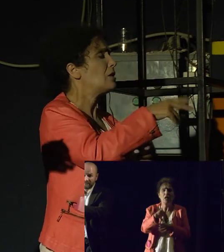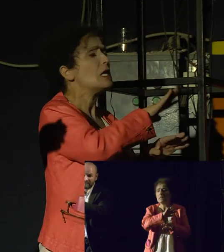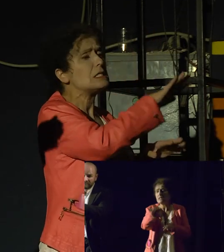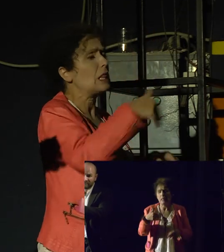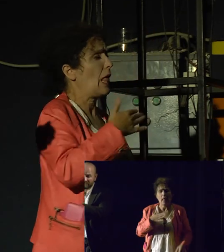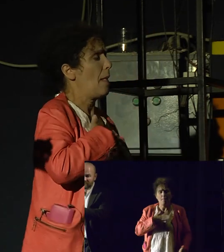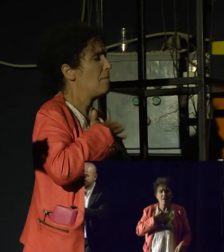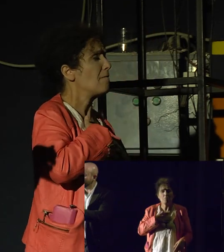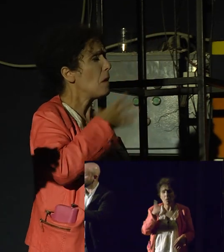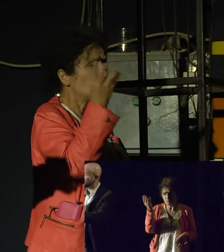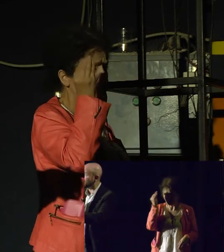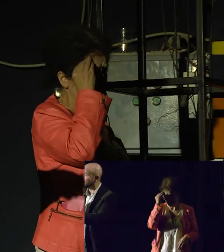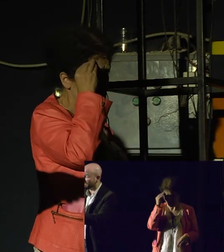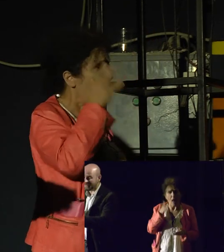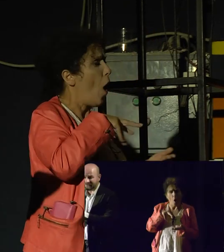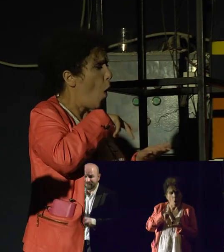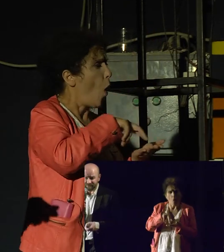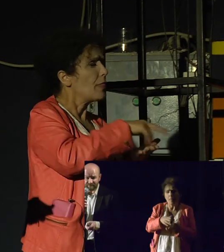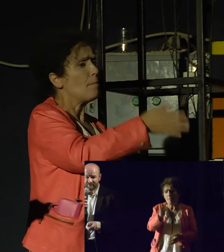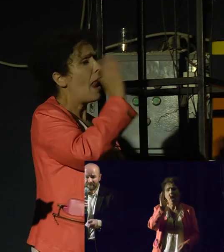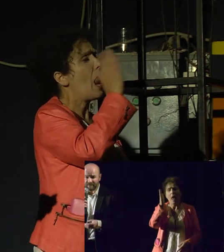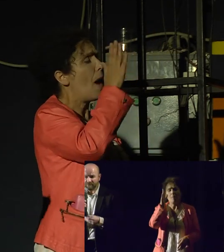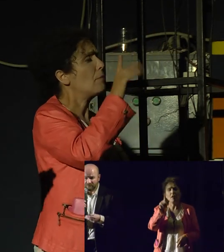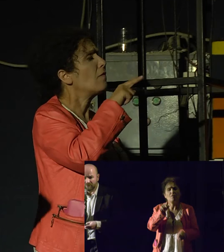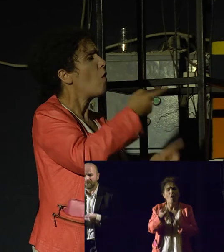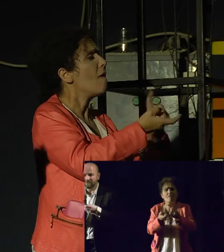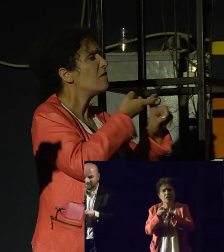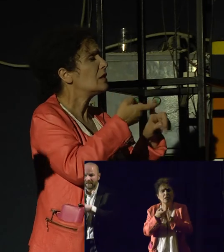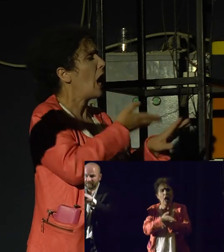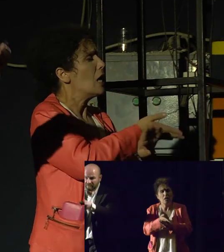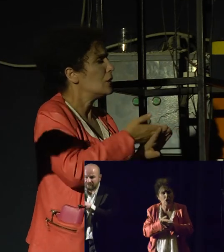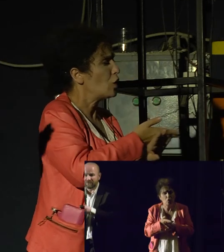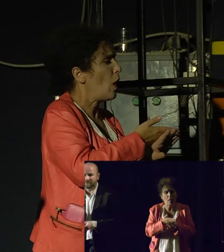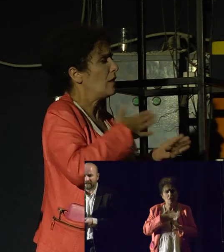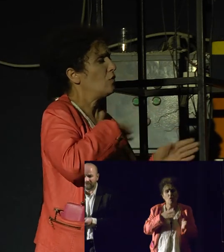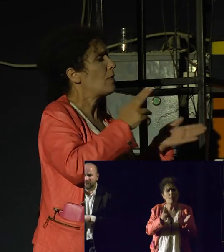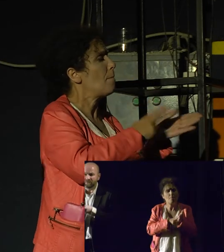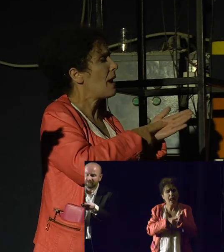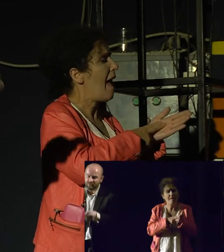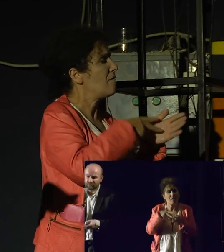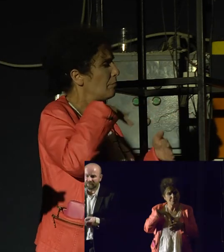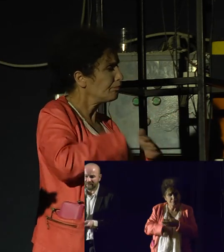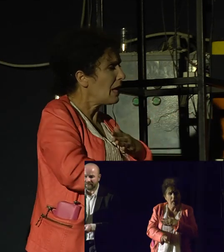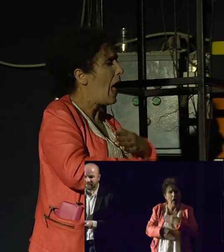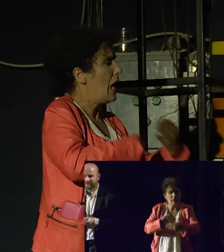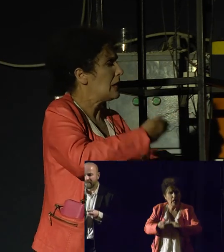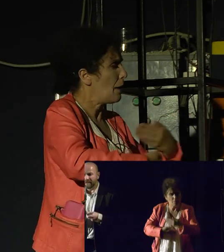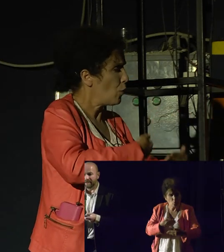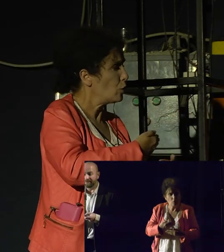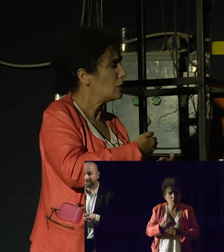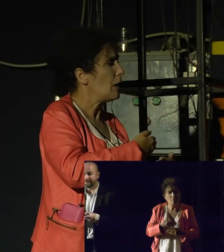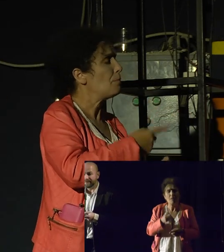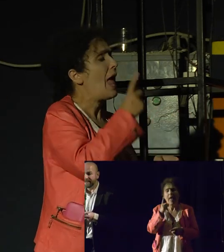And in terms of sexual reproductive health and rights, that, you know, Ireland is a good case. Hopefully, Poland will be next.